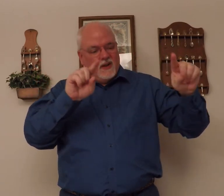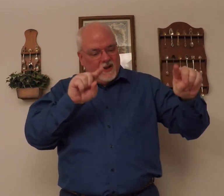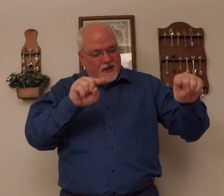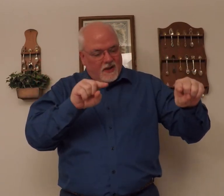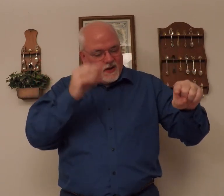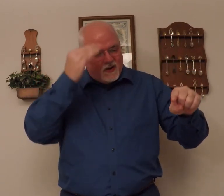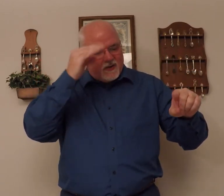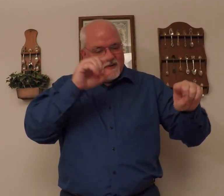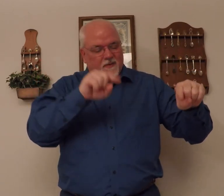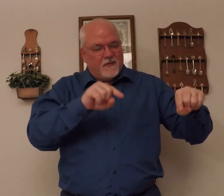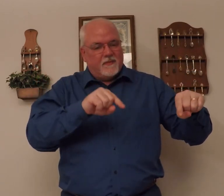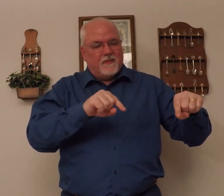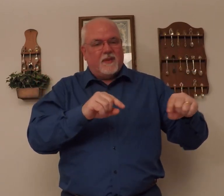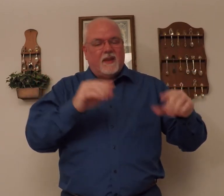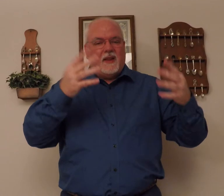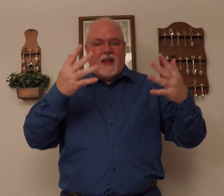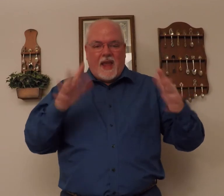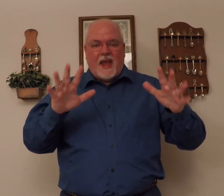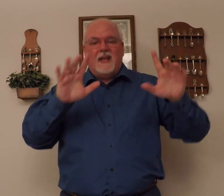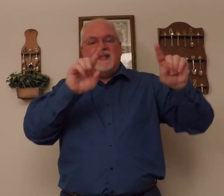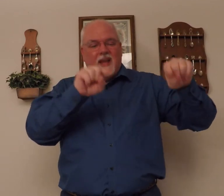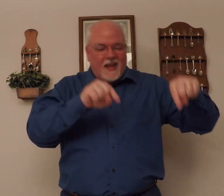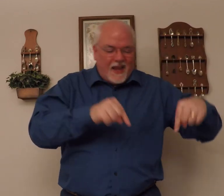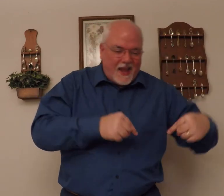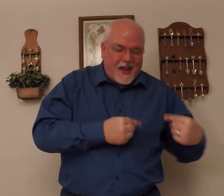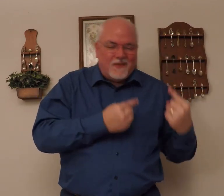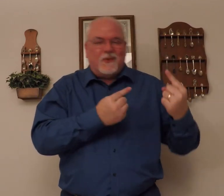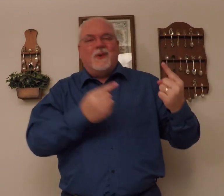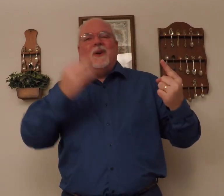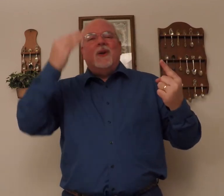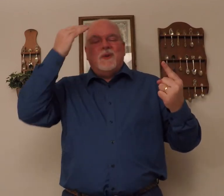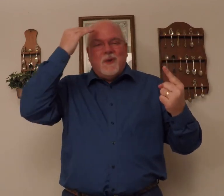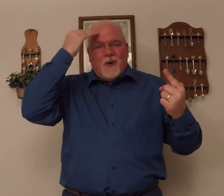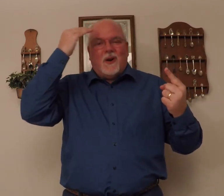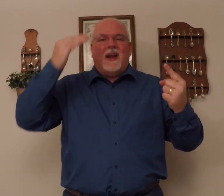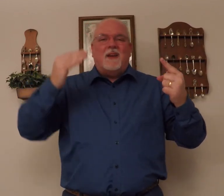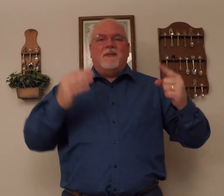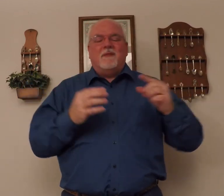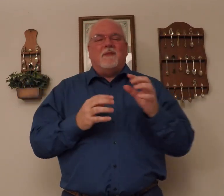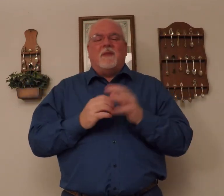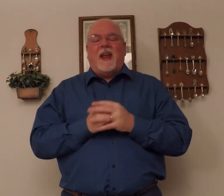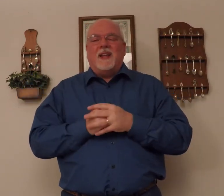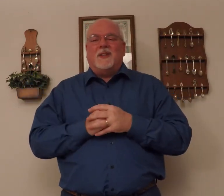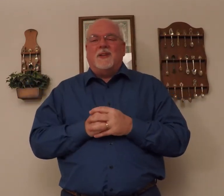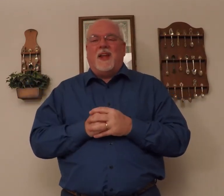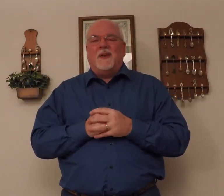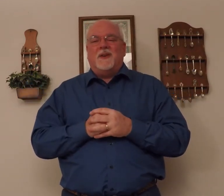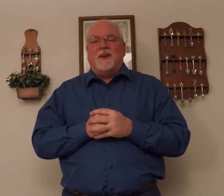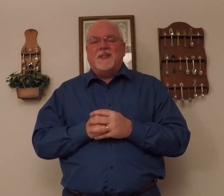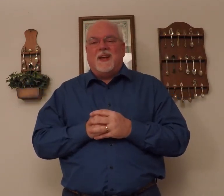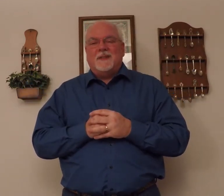has ever known. I'll get my hands untangled here in a second.